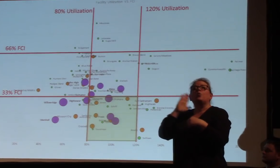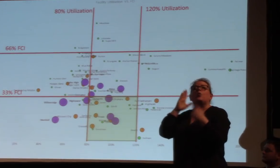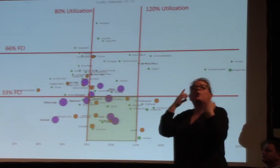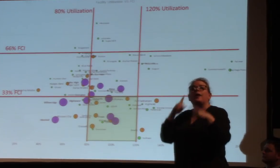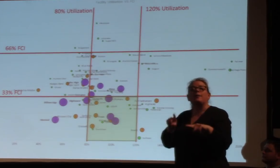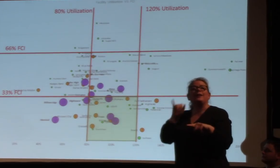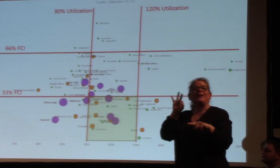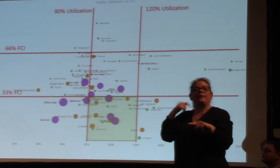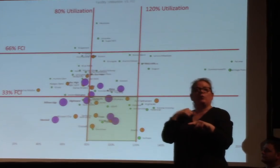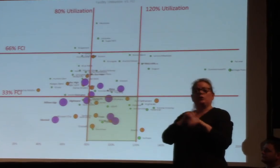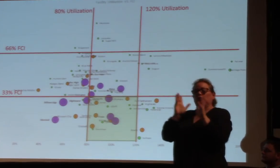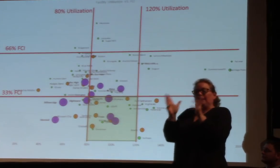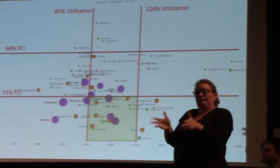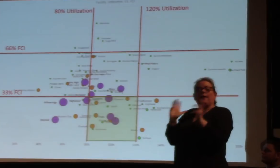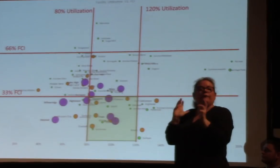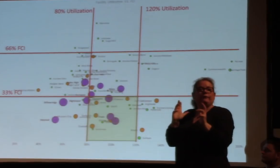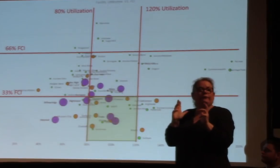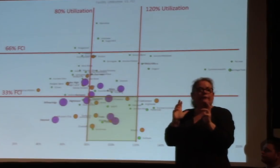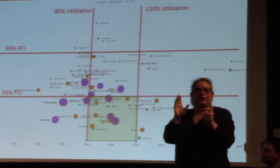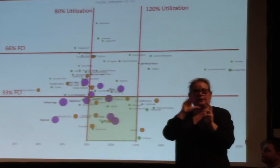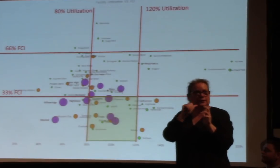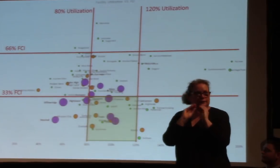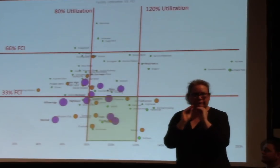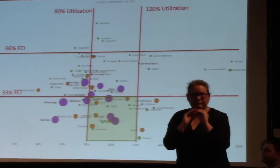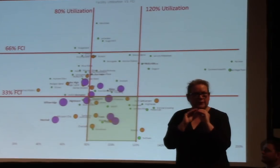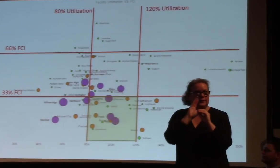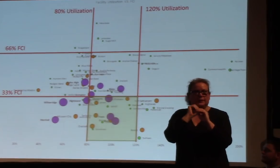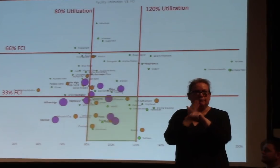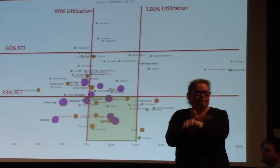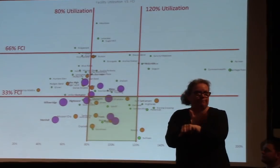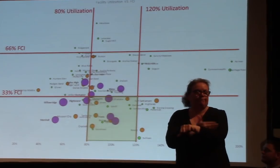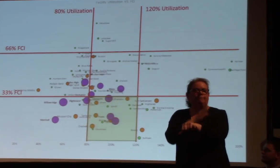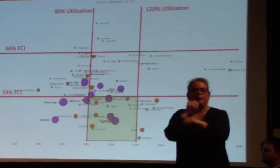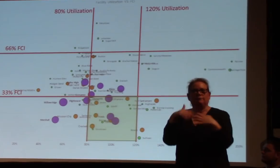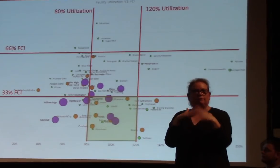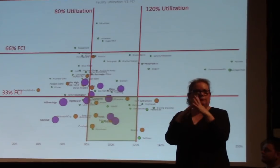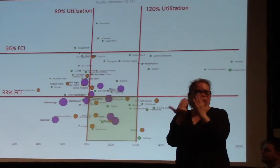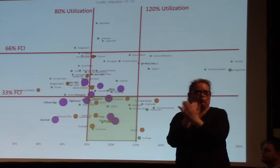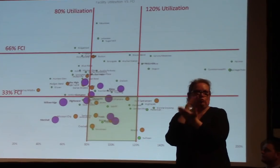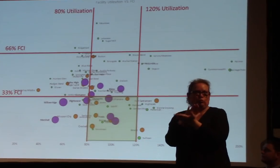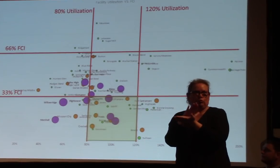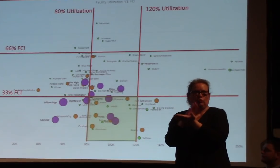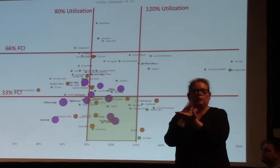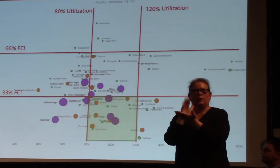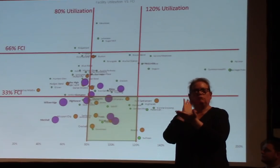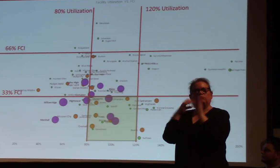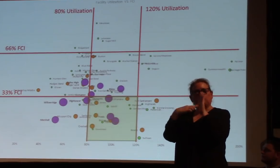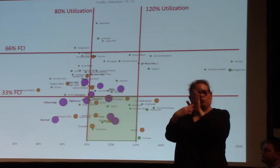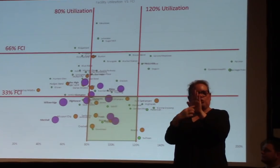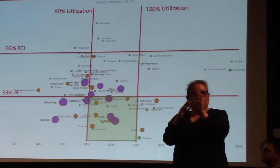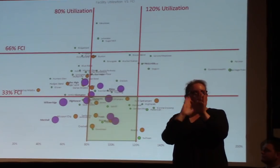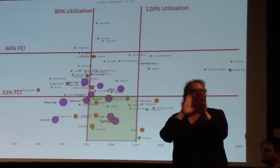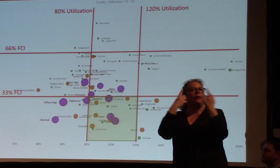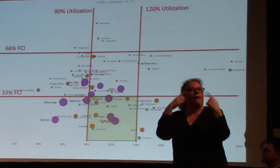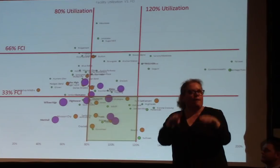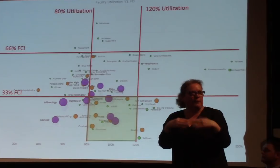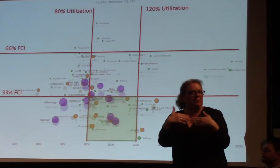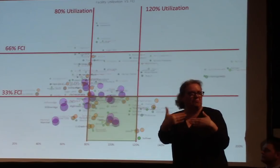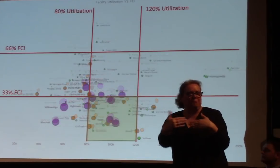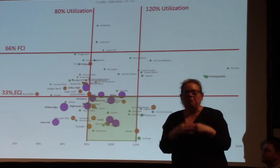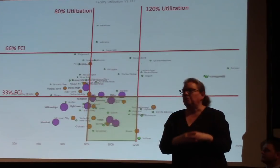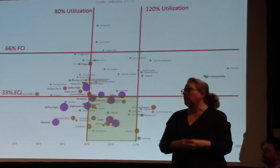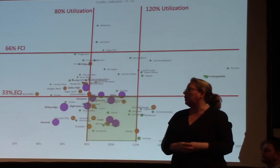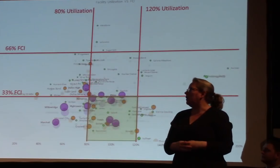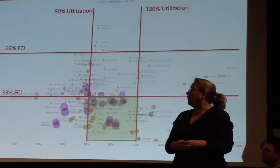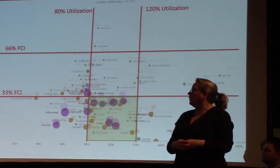allowed the growth to happen, what the utilization and what the condition would be at the facilities if we allow them to continue to age. And so I'm going to go through this again just because I